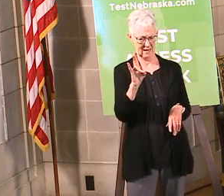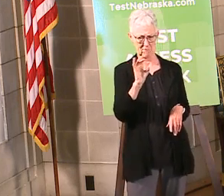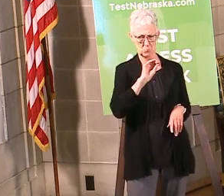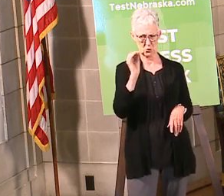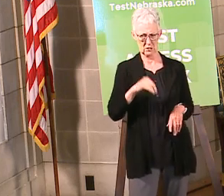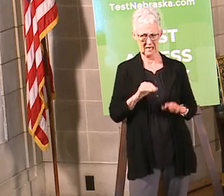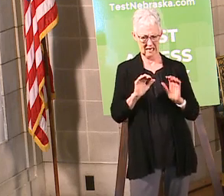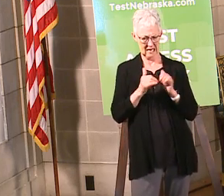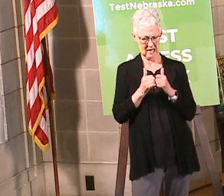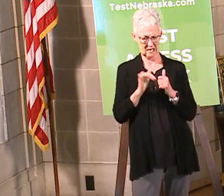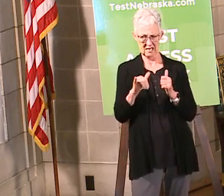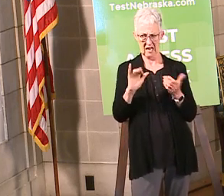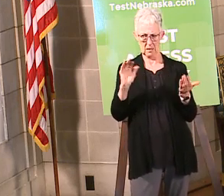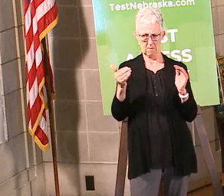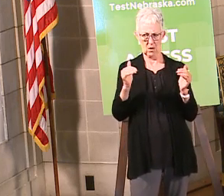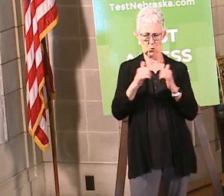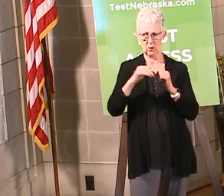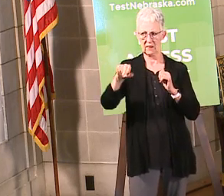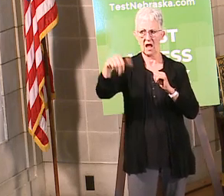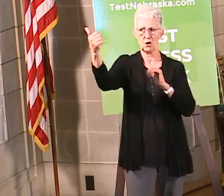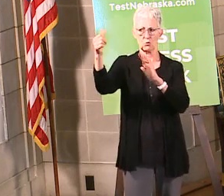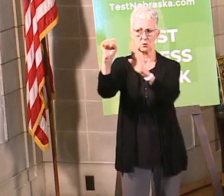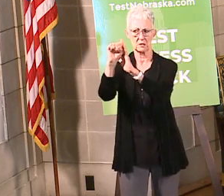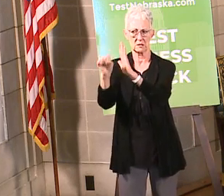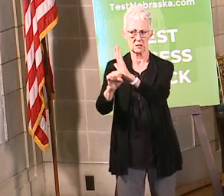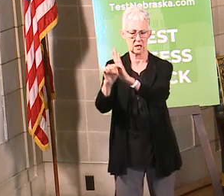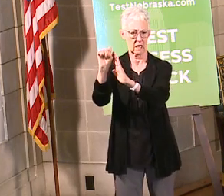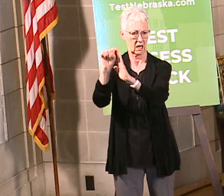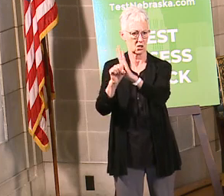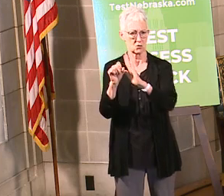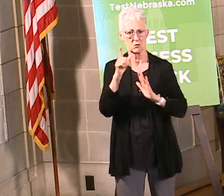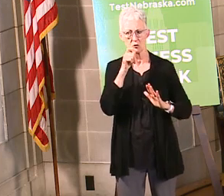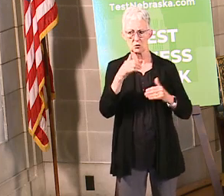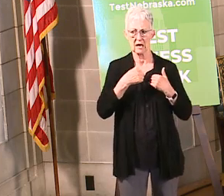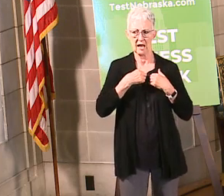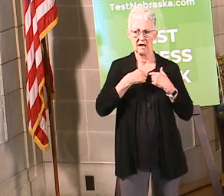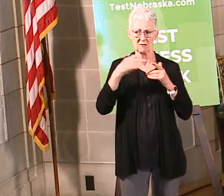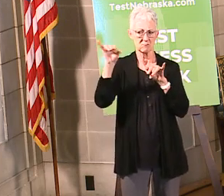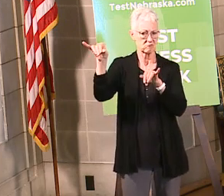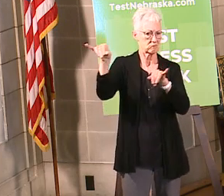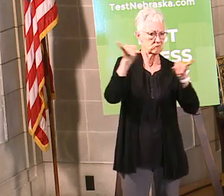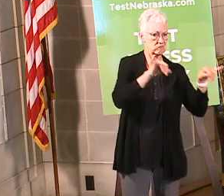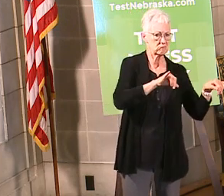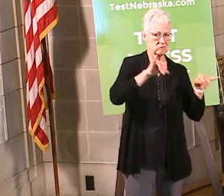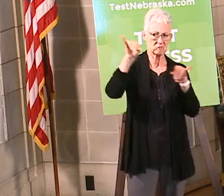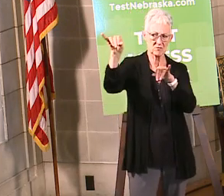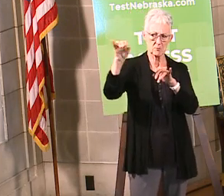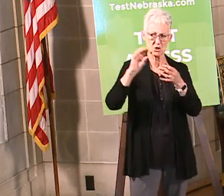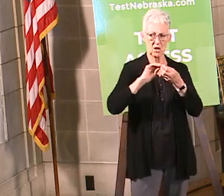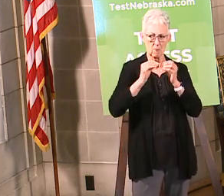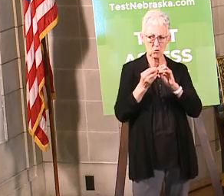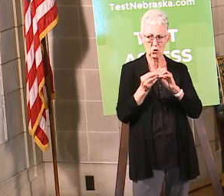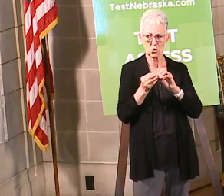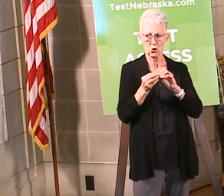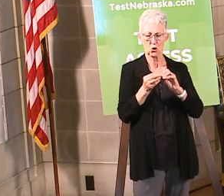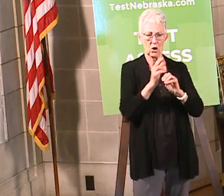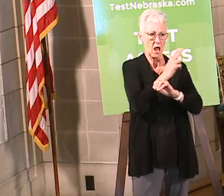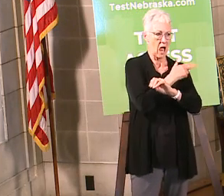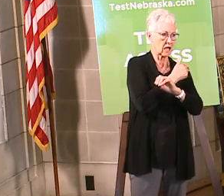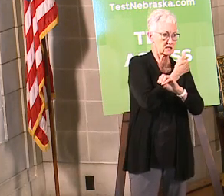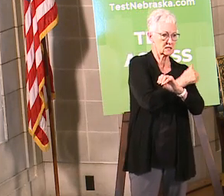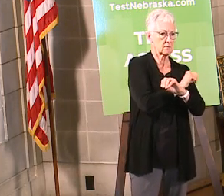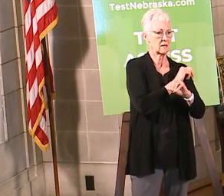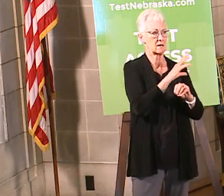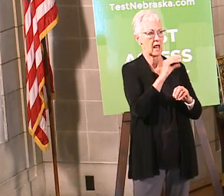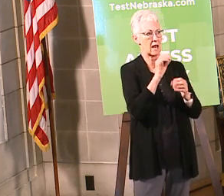this compares to surrounding states that maybe have similar um bed capacities so to speak that we do and other ventilators